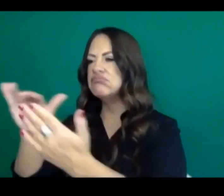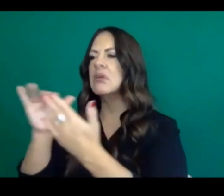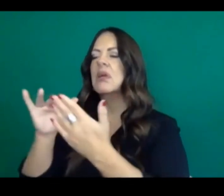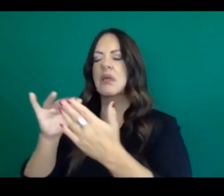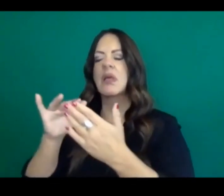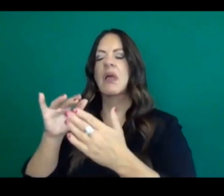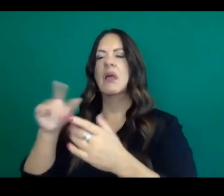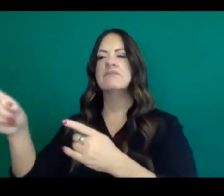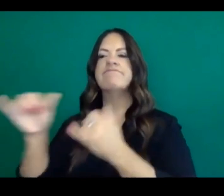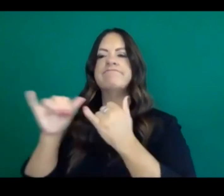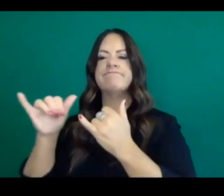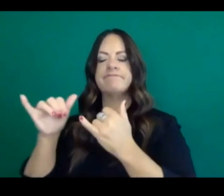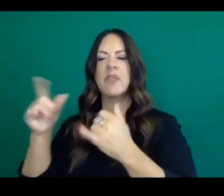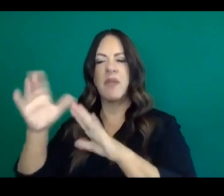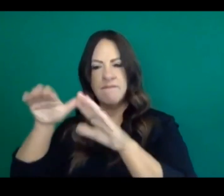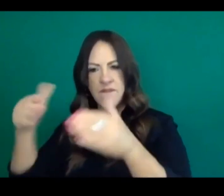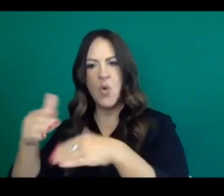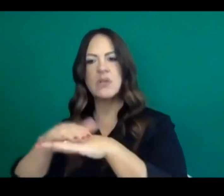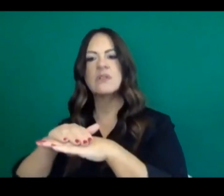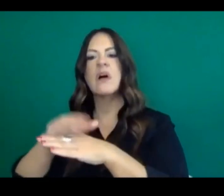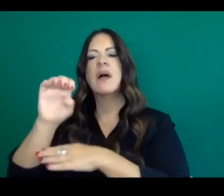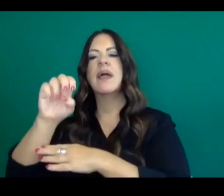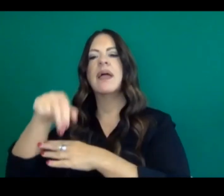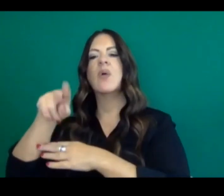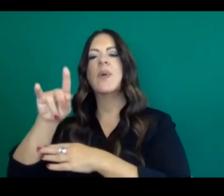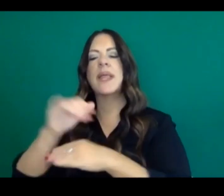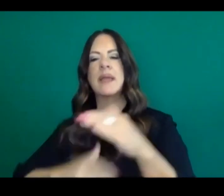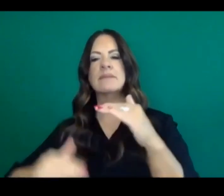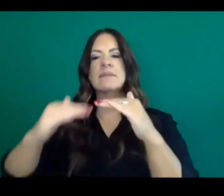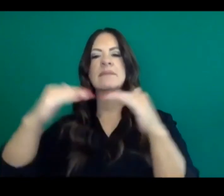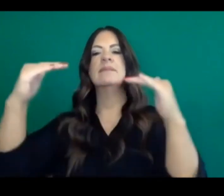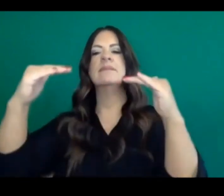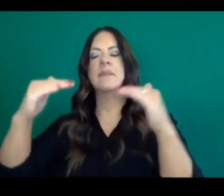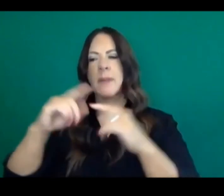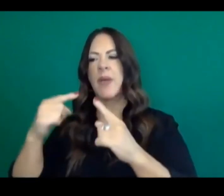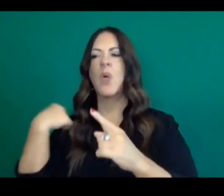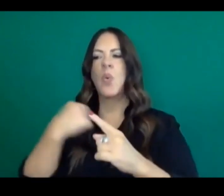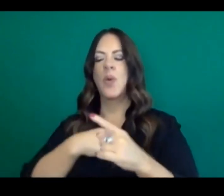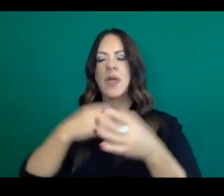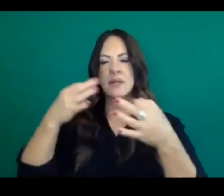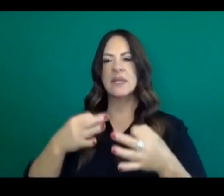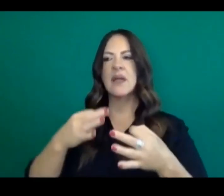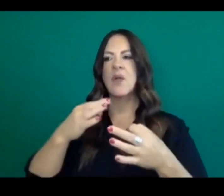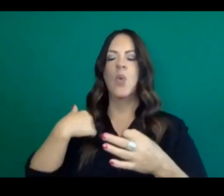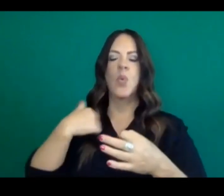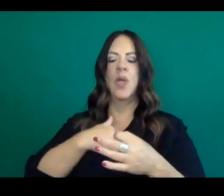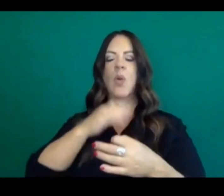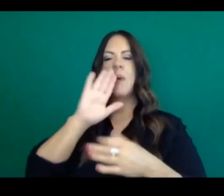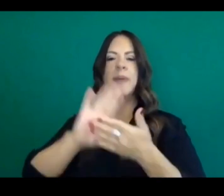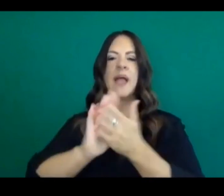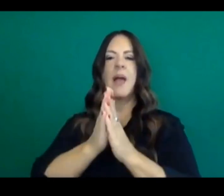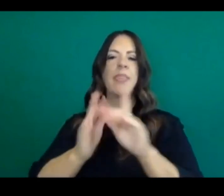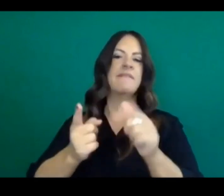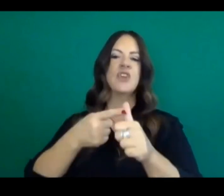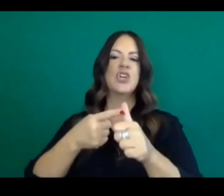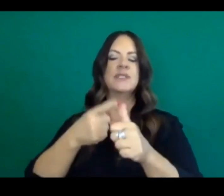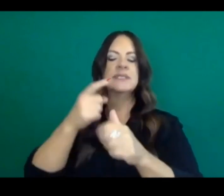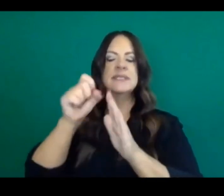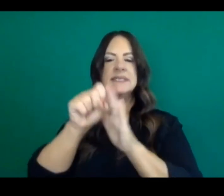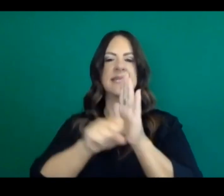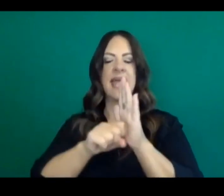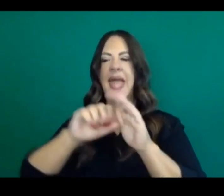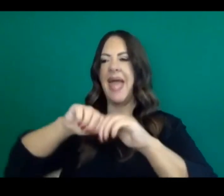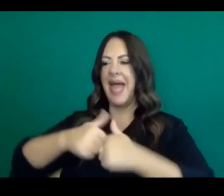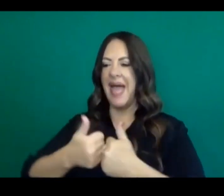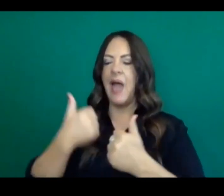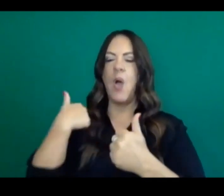focusing on equity, but I think we'll be certainly one of the first states to really put down, uh, a measure around how